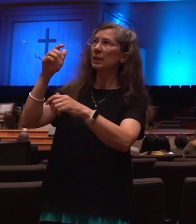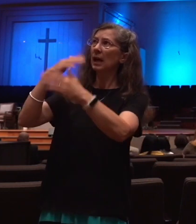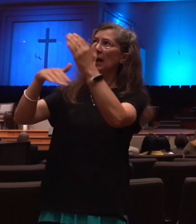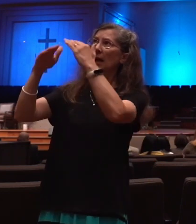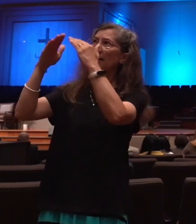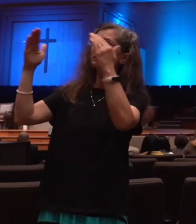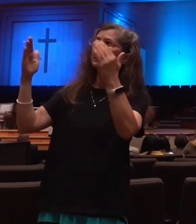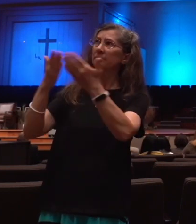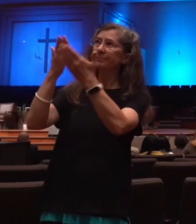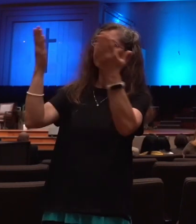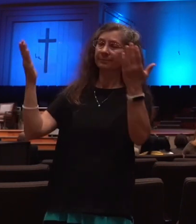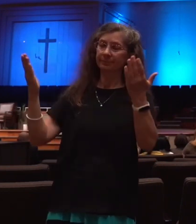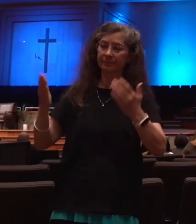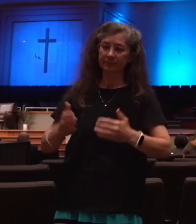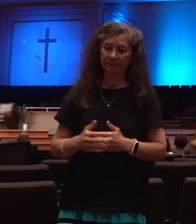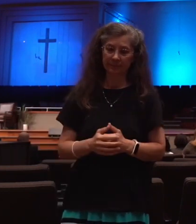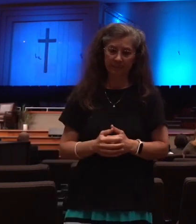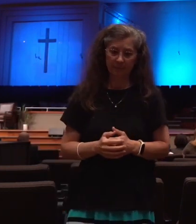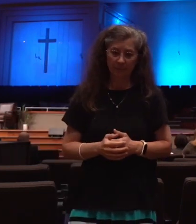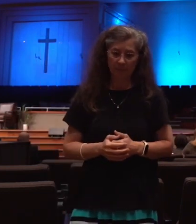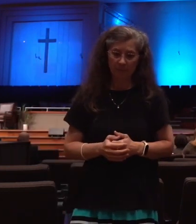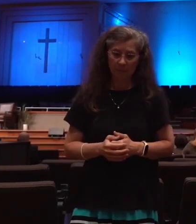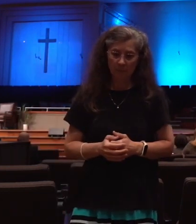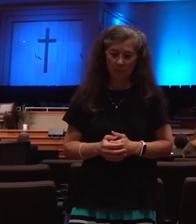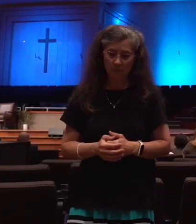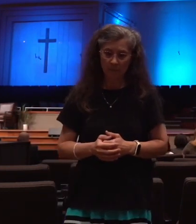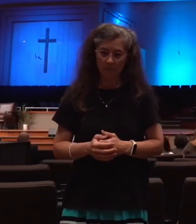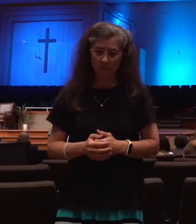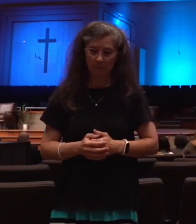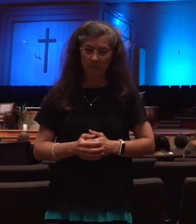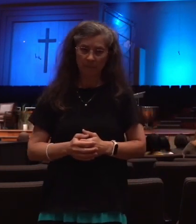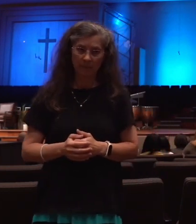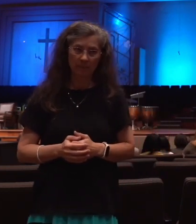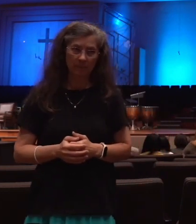against God, which he's already been totally against God.